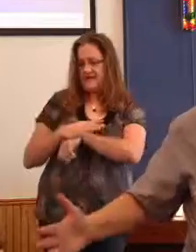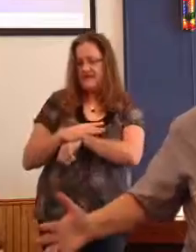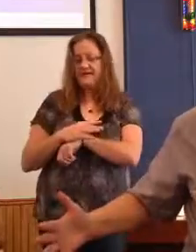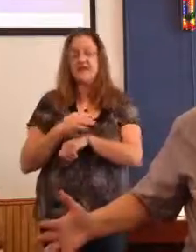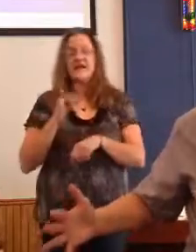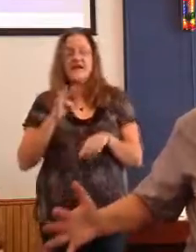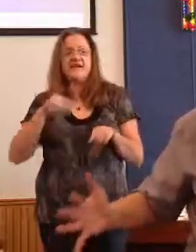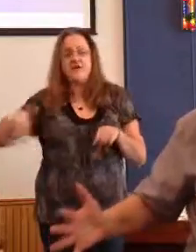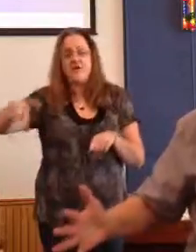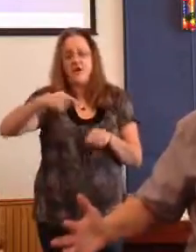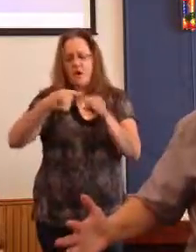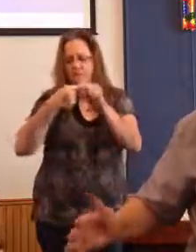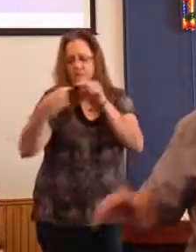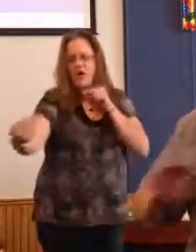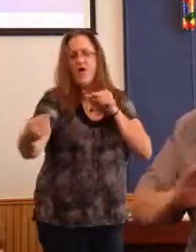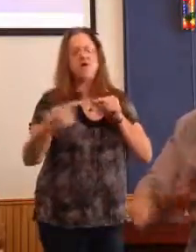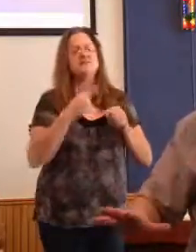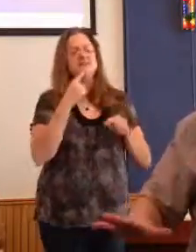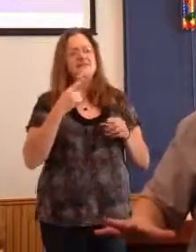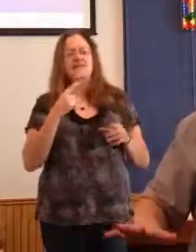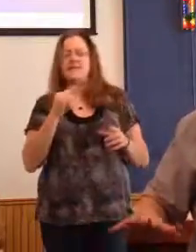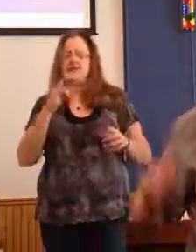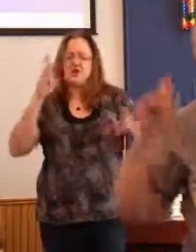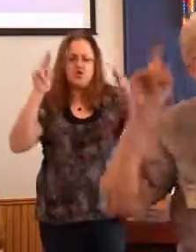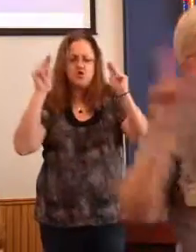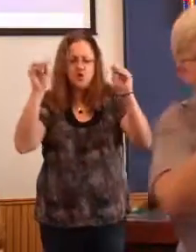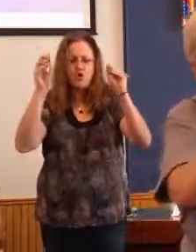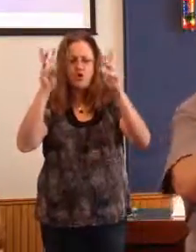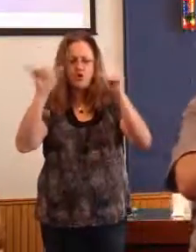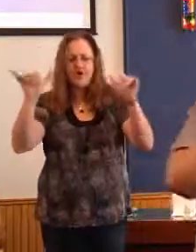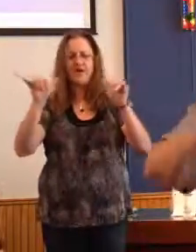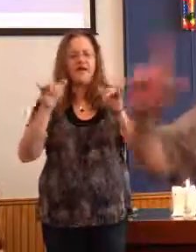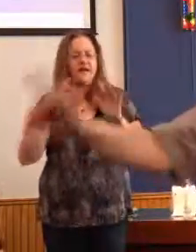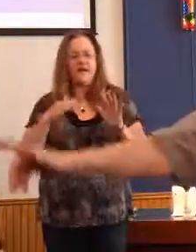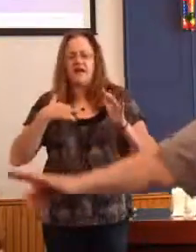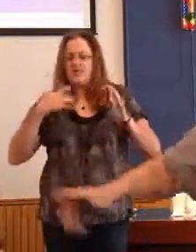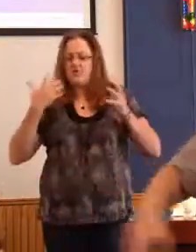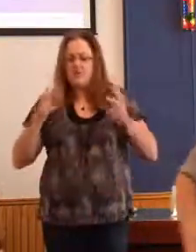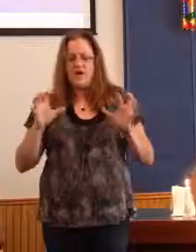If it was obvious to him that there was no way. Which it seems to have been for the other people.